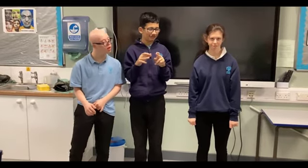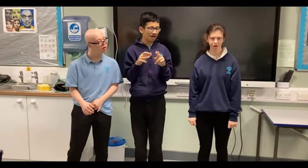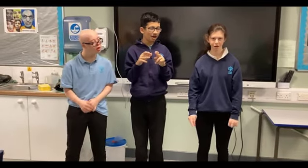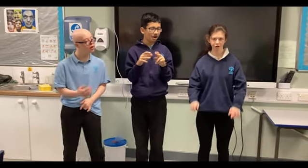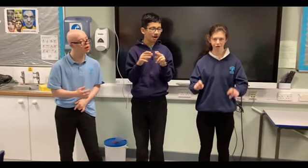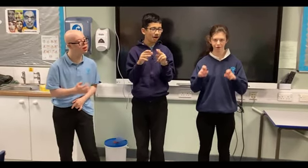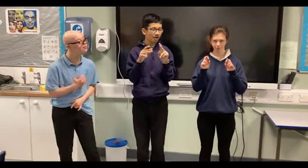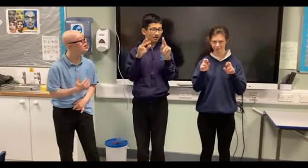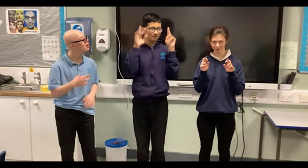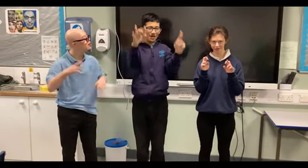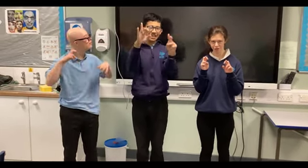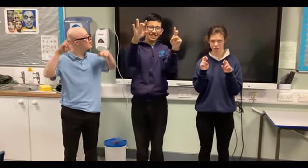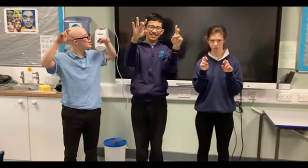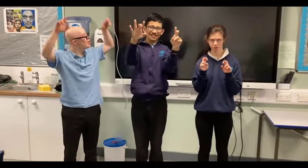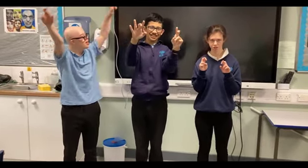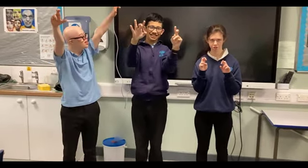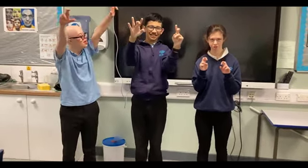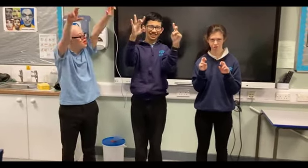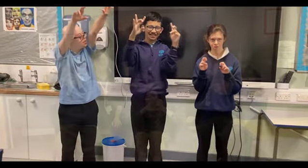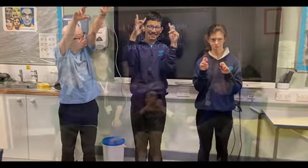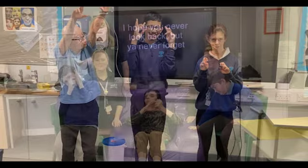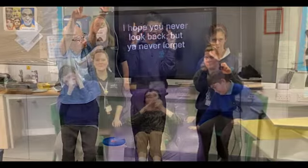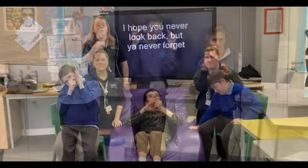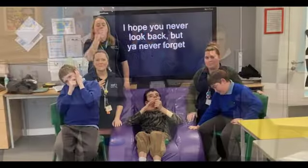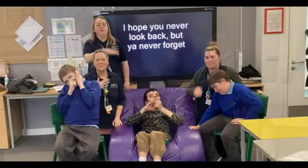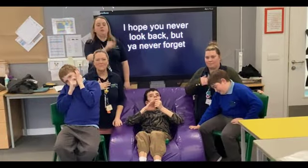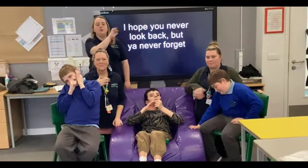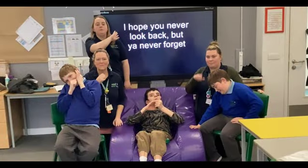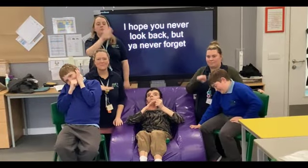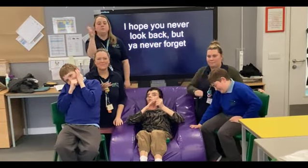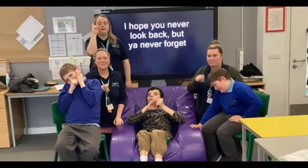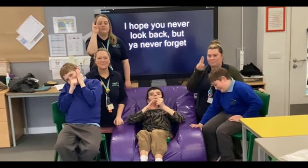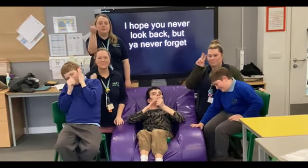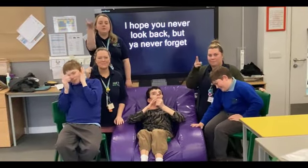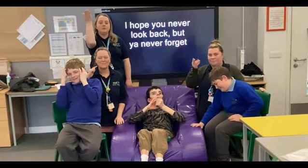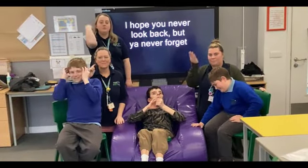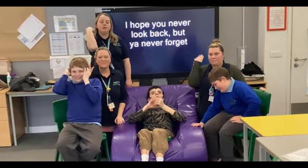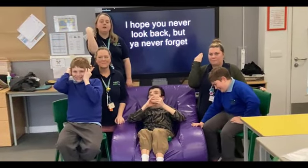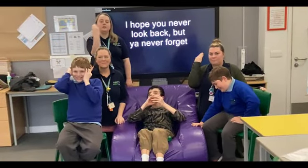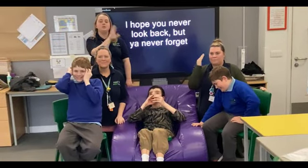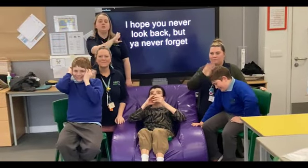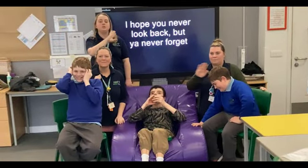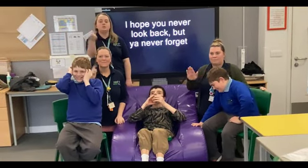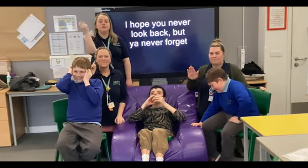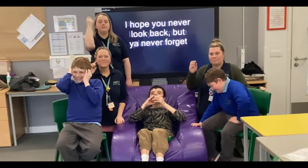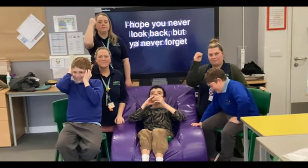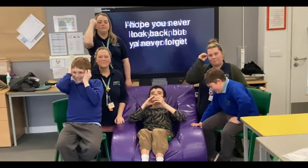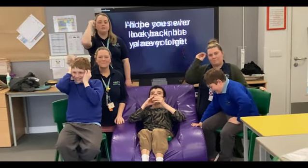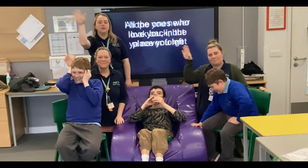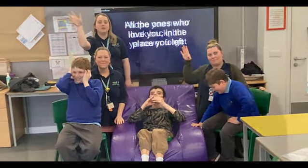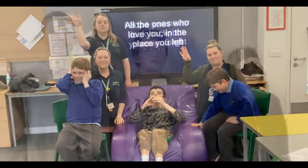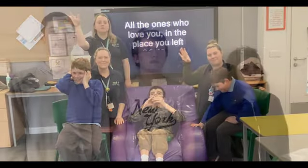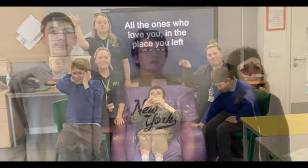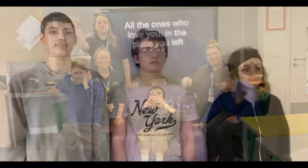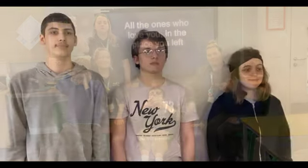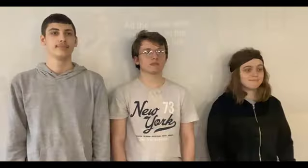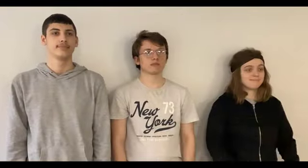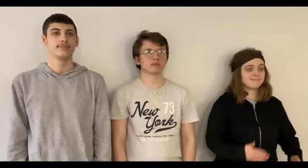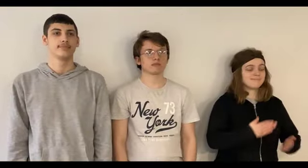wish I hope you never look back but you never forget All the ones who